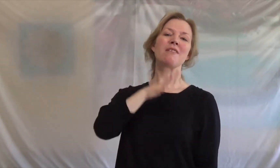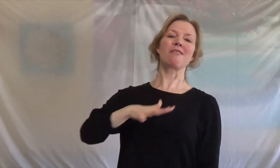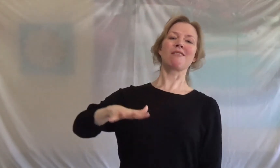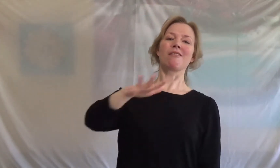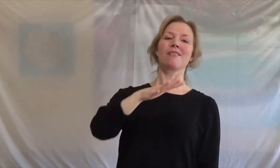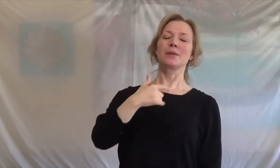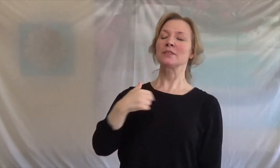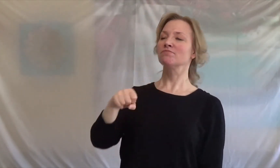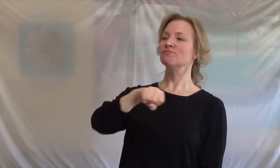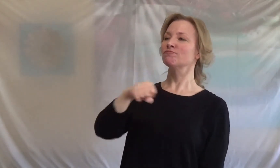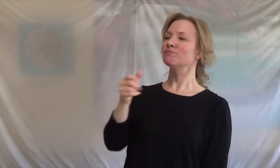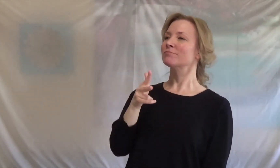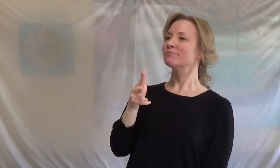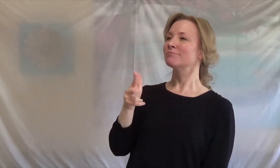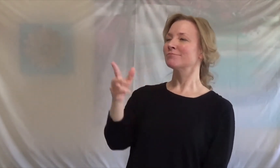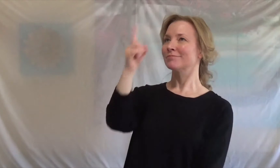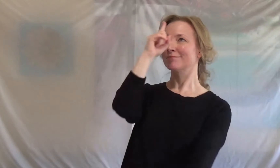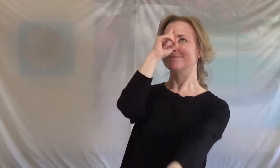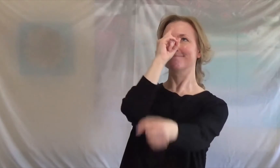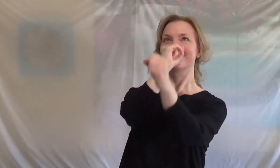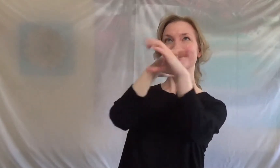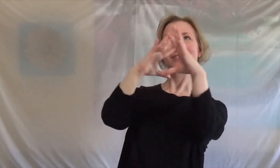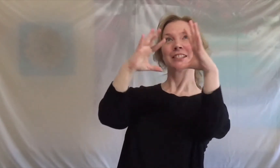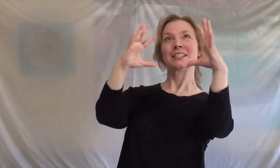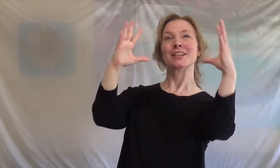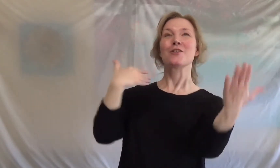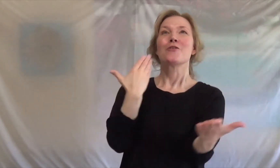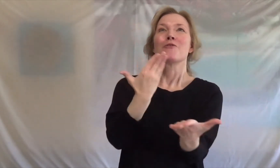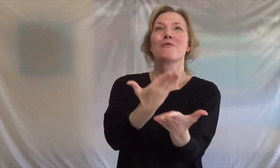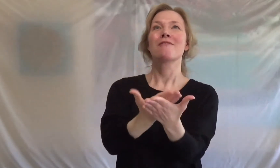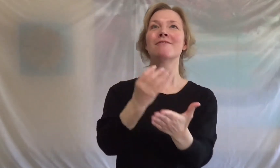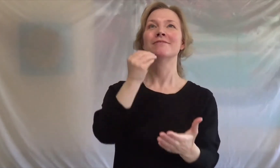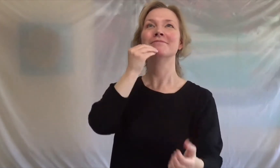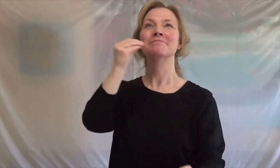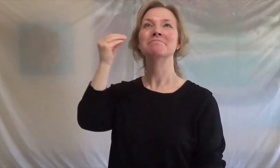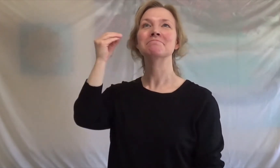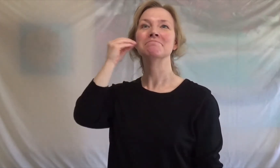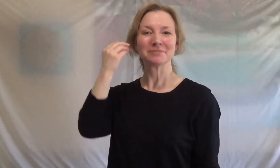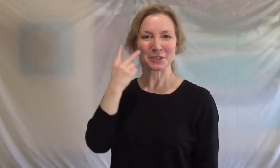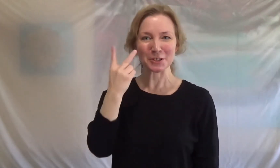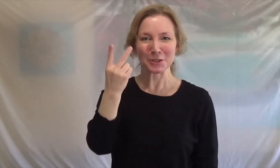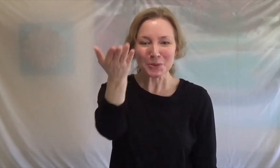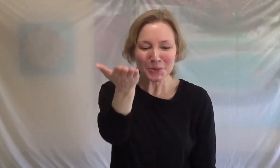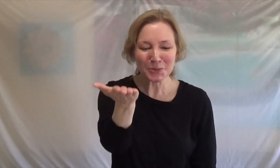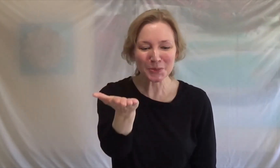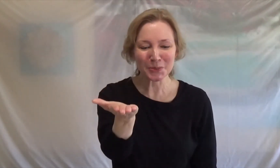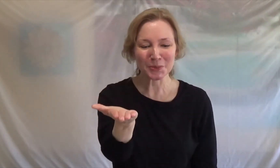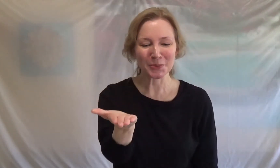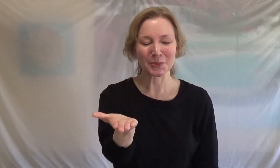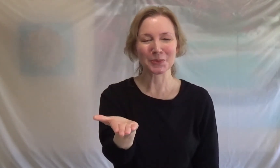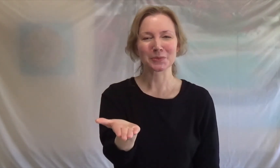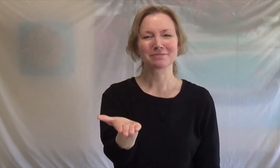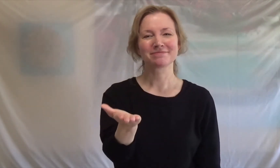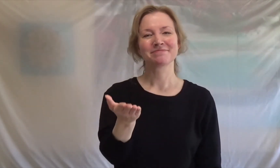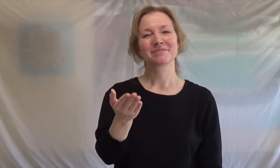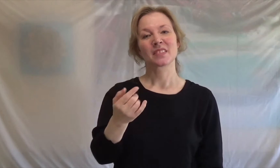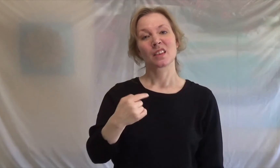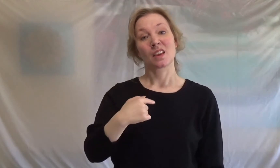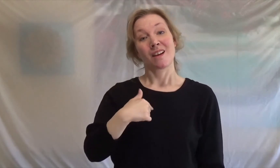and pictured I was driving home to you And